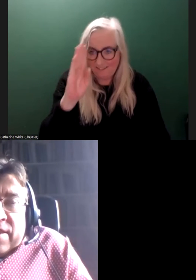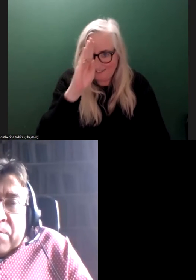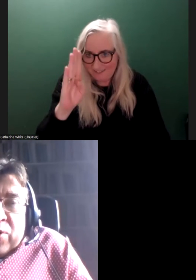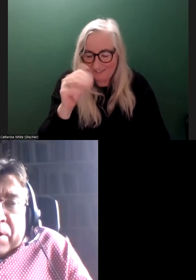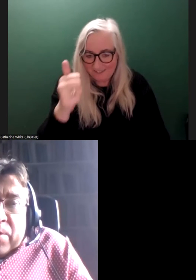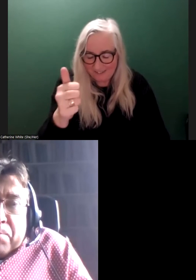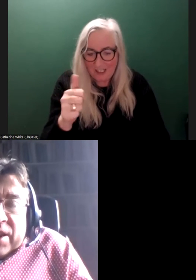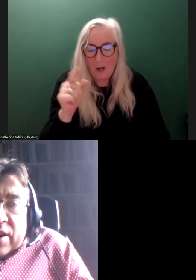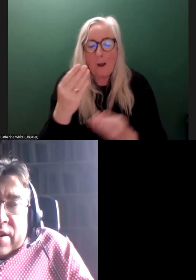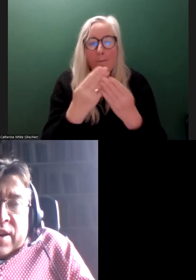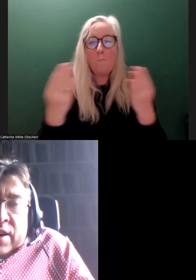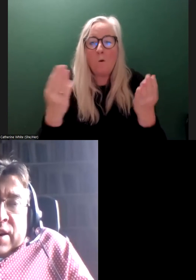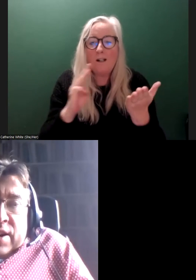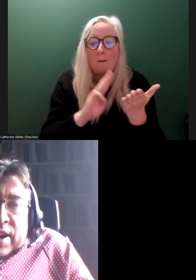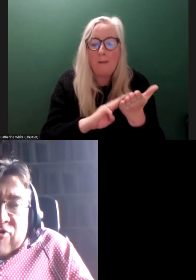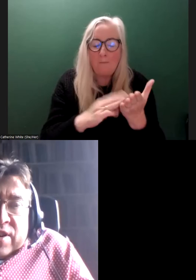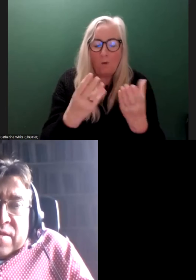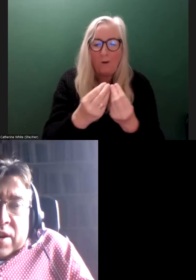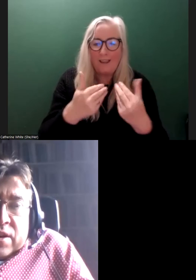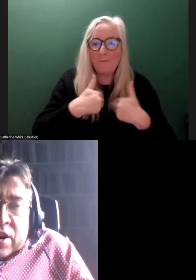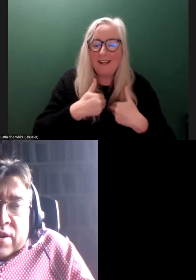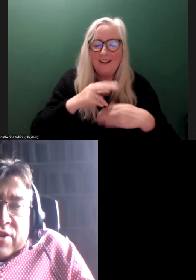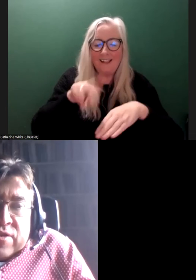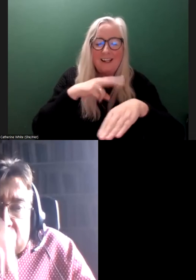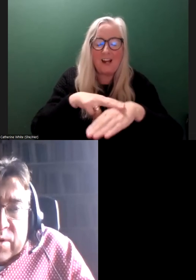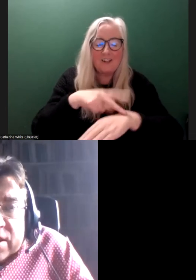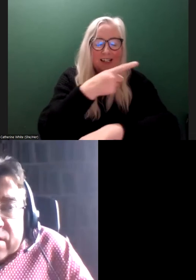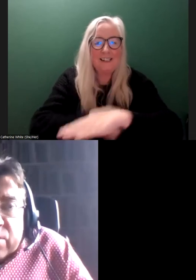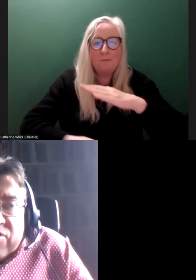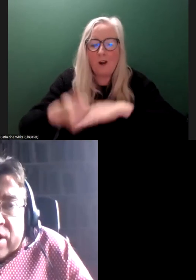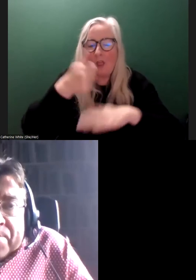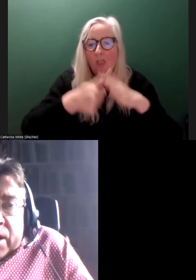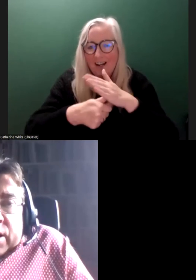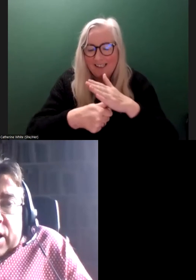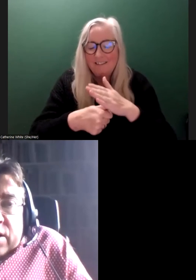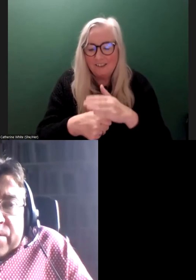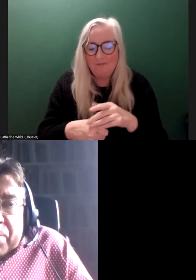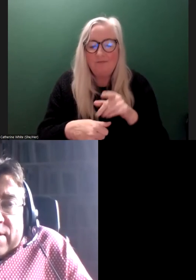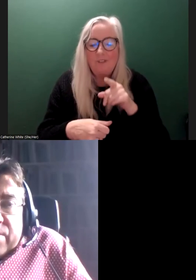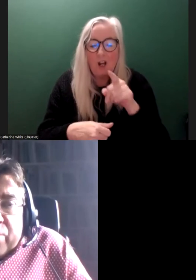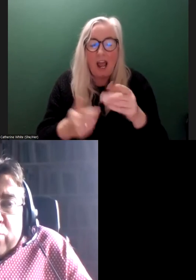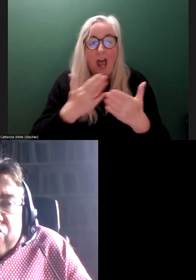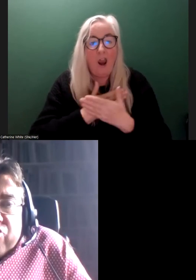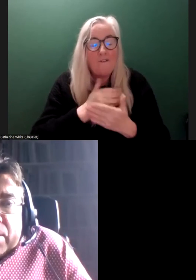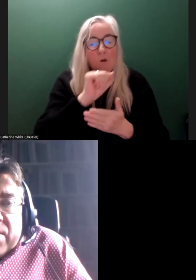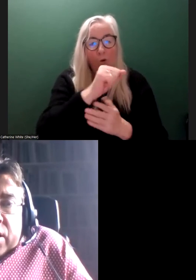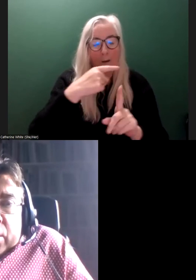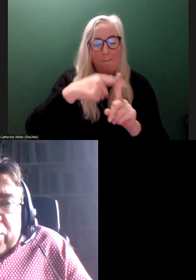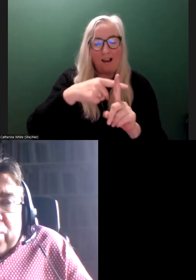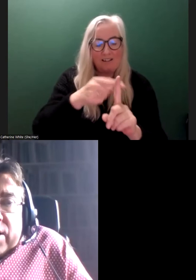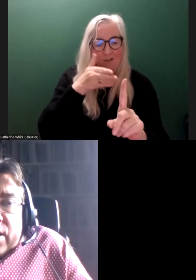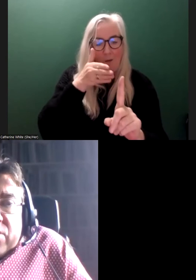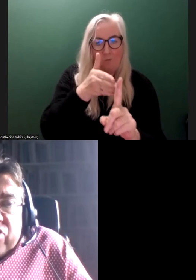Lorraine is a board member with me on the National Disability Authority. And Lorraine has a great question. I love your positive approach, James,